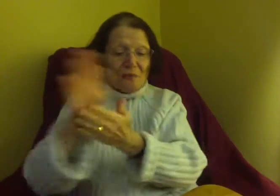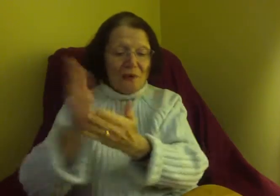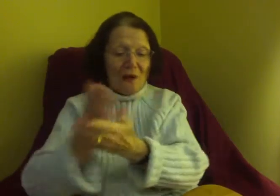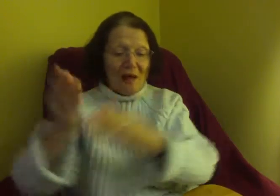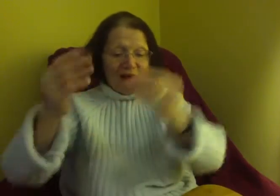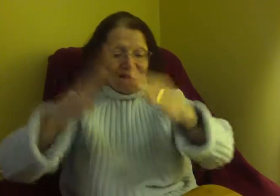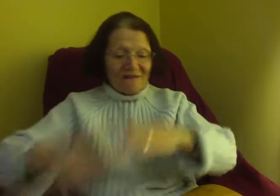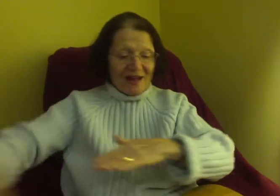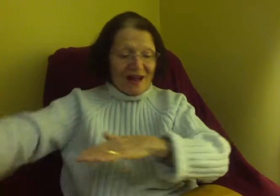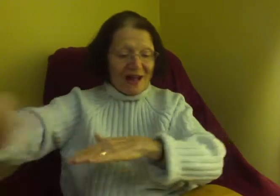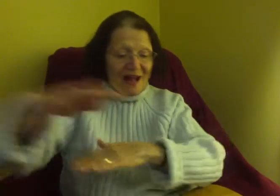and